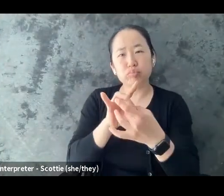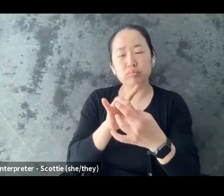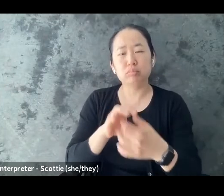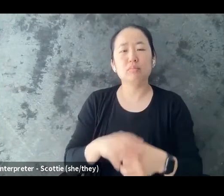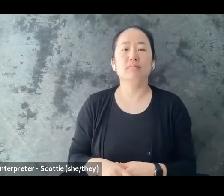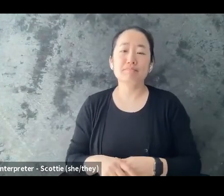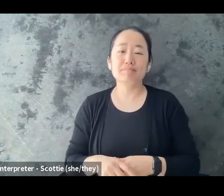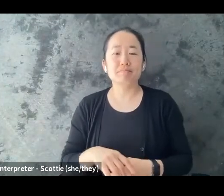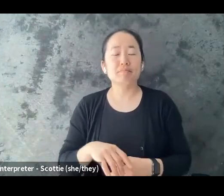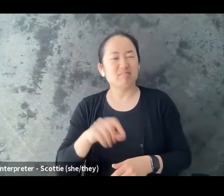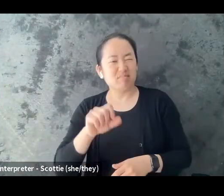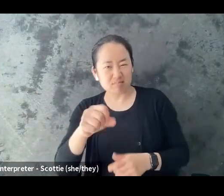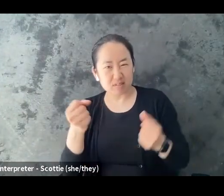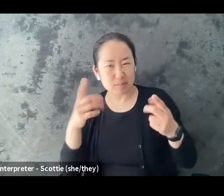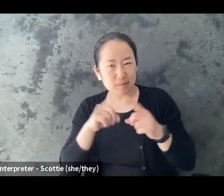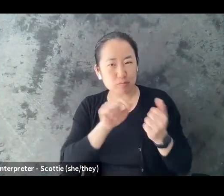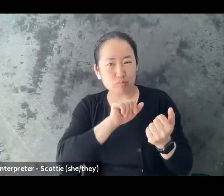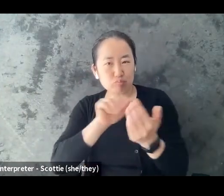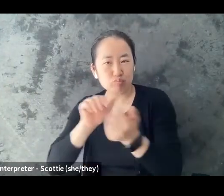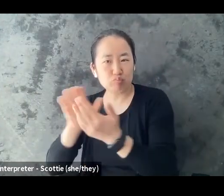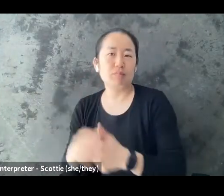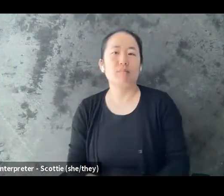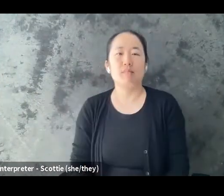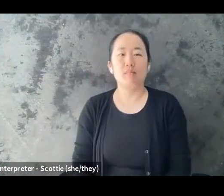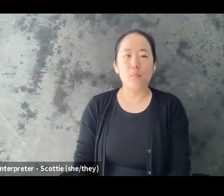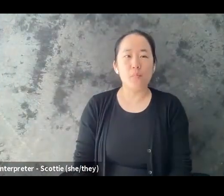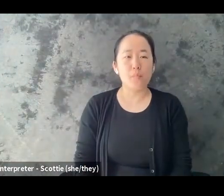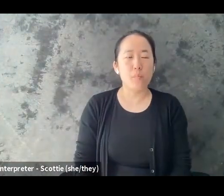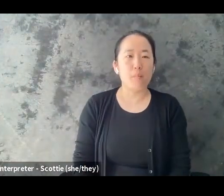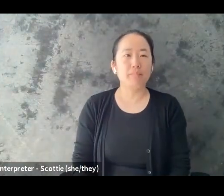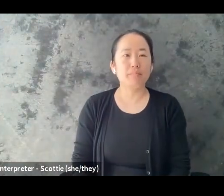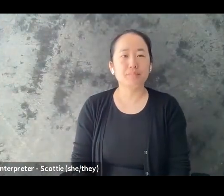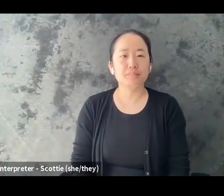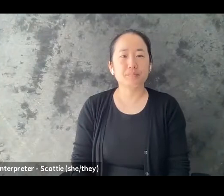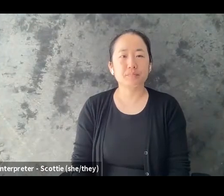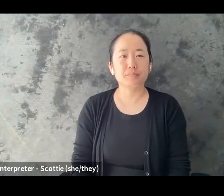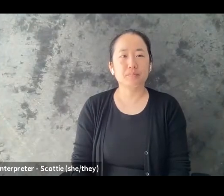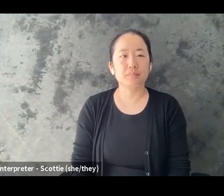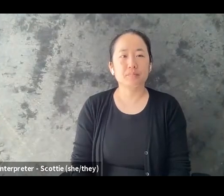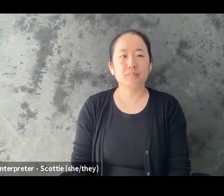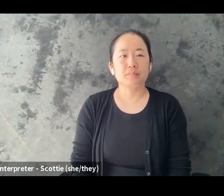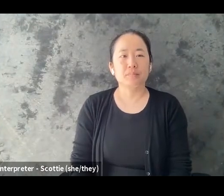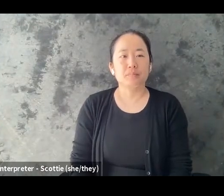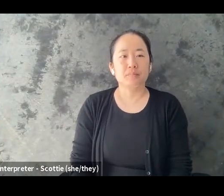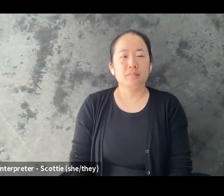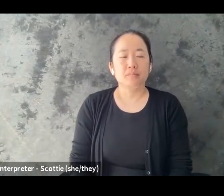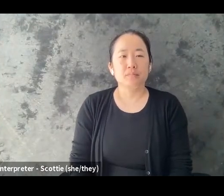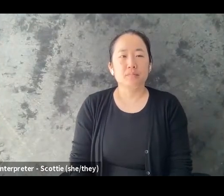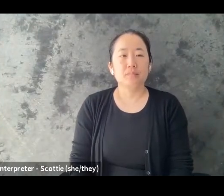so in terms of assessing if you want to or even feel ready to share